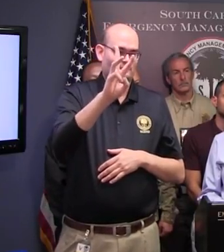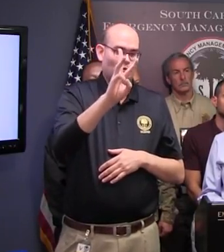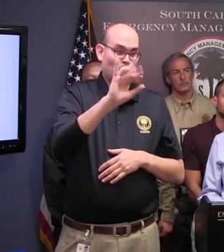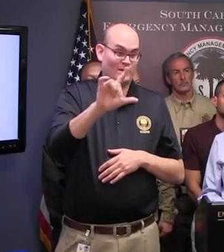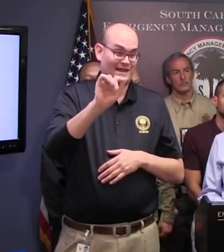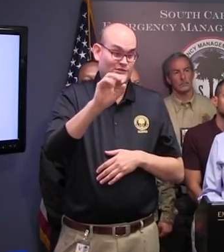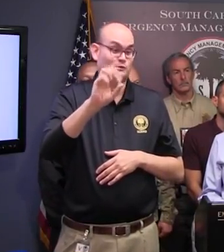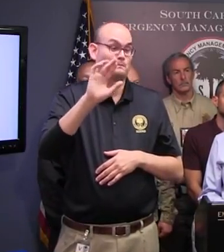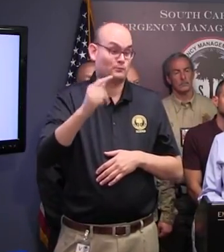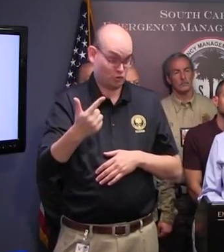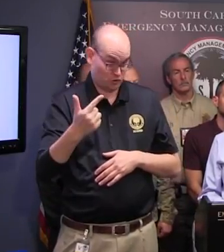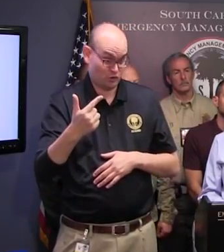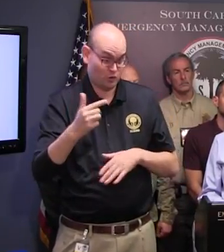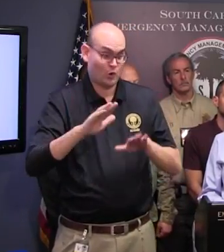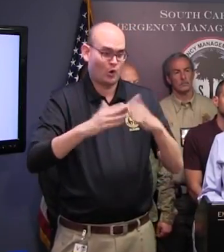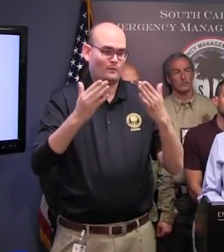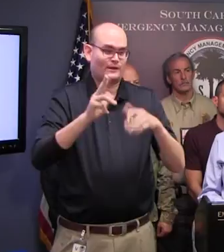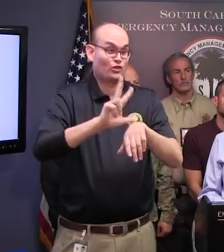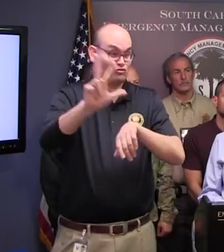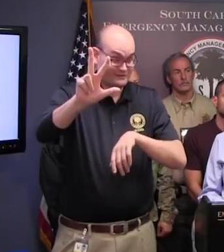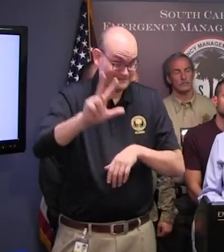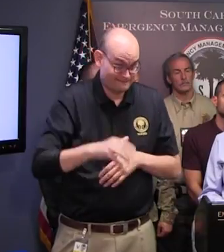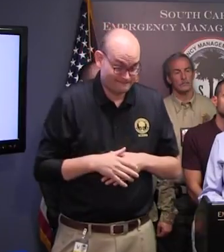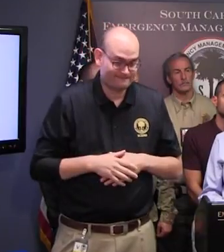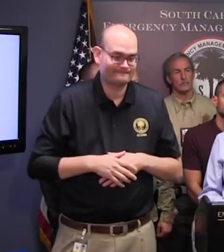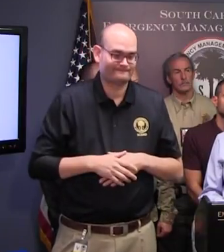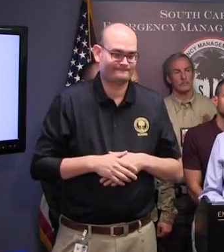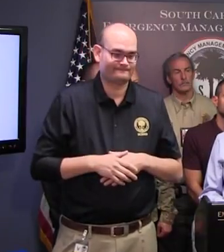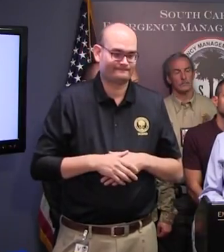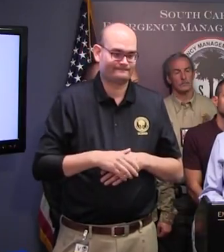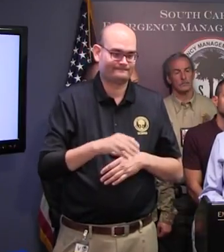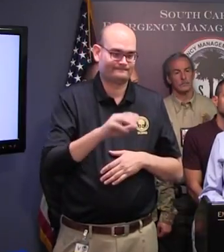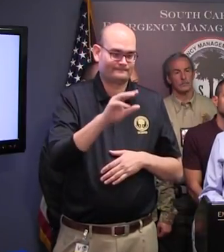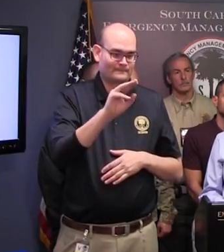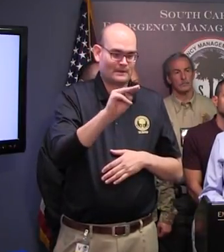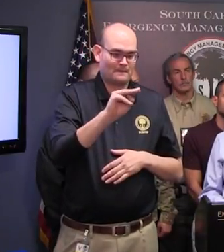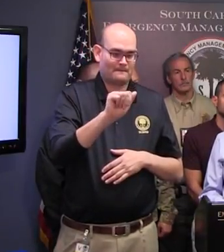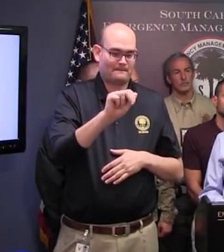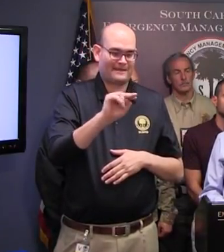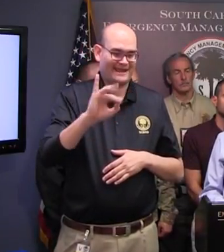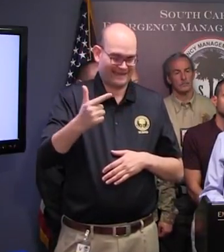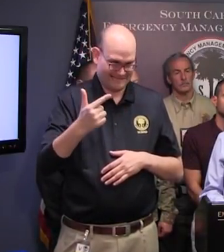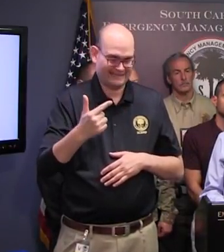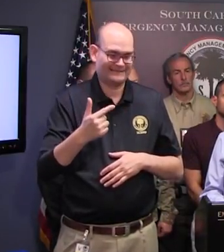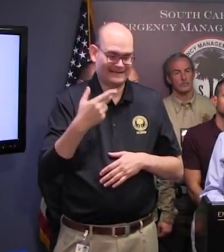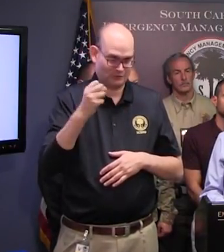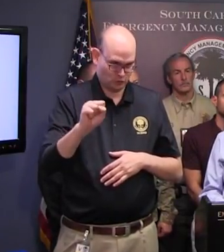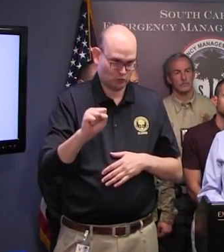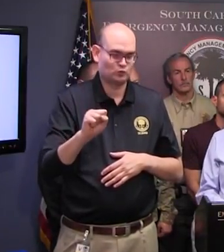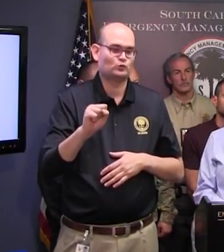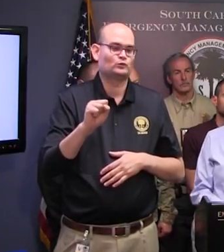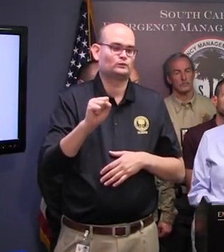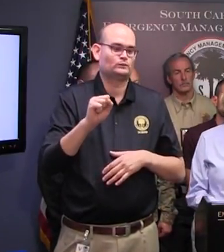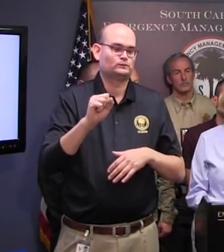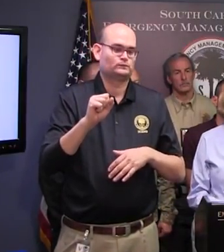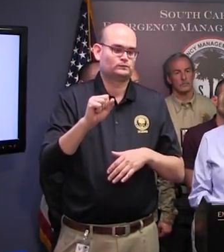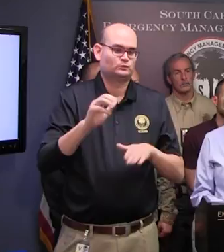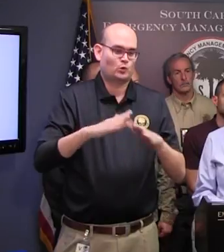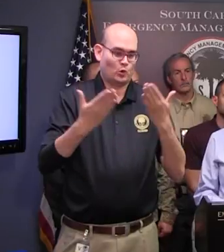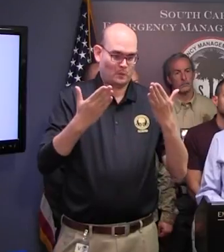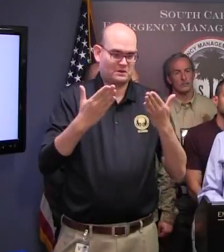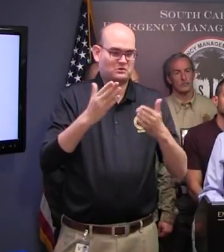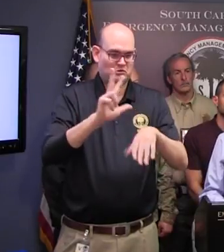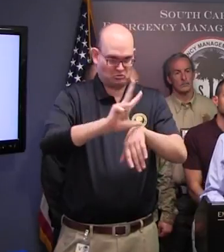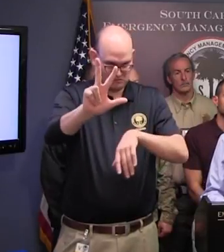to open at 3 p.m. Manning High School in Clarendon County is scheduled to open